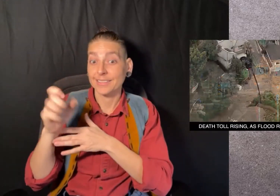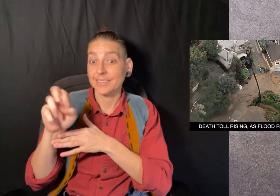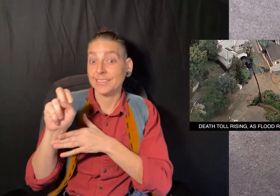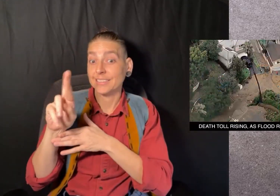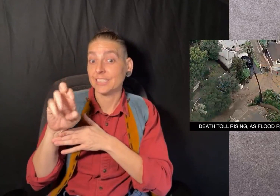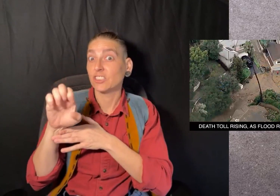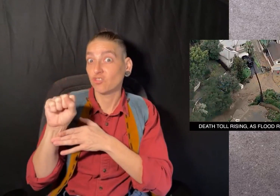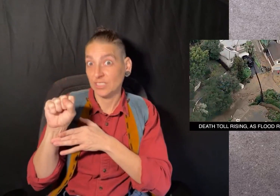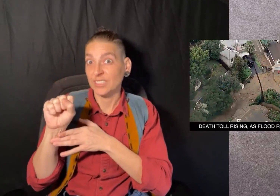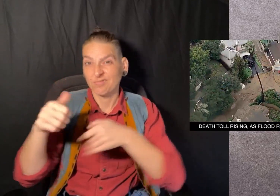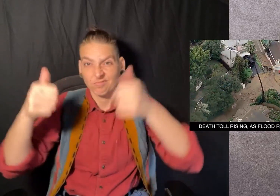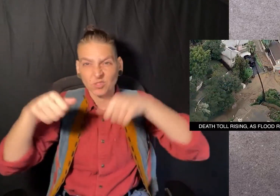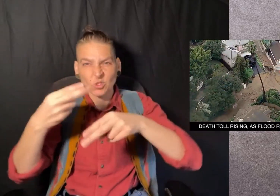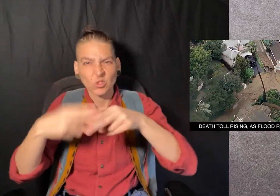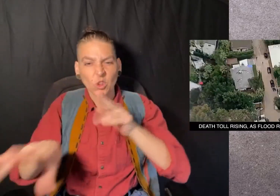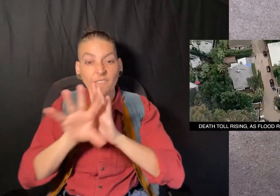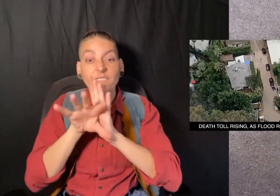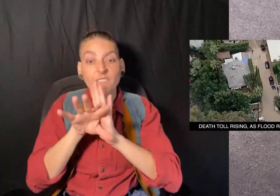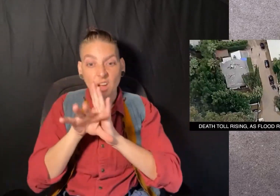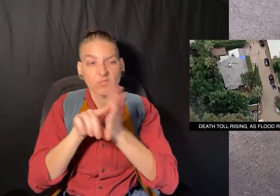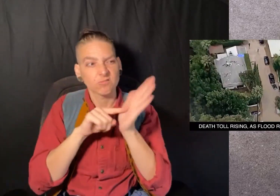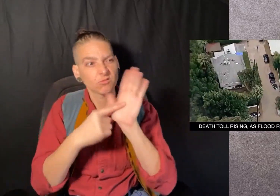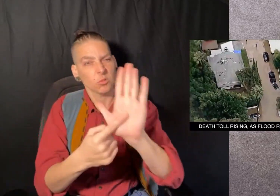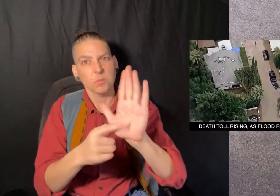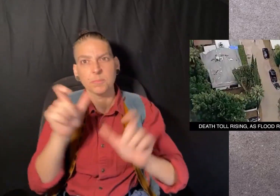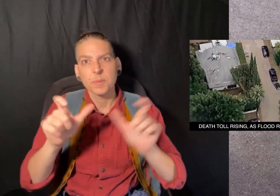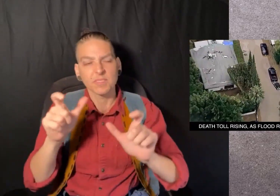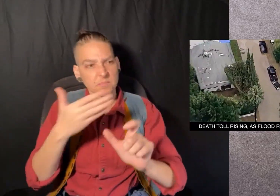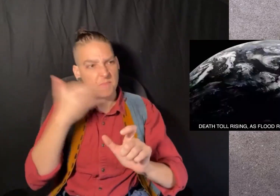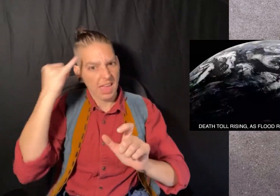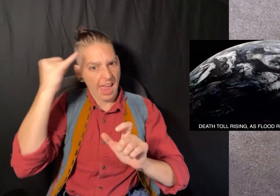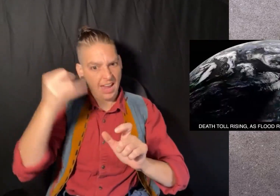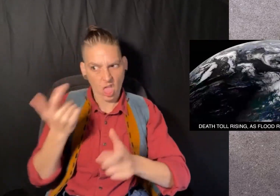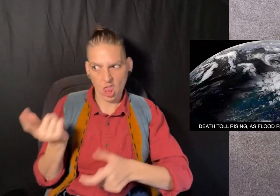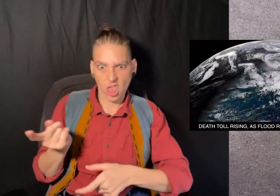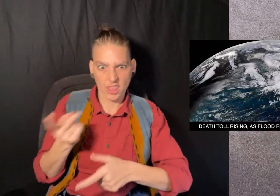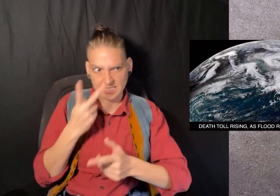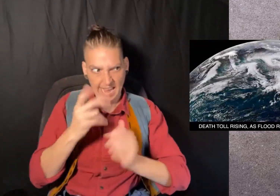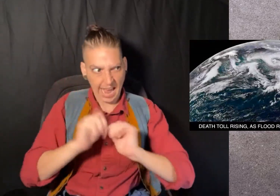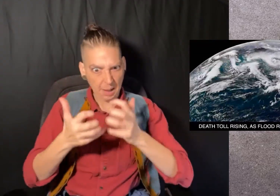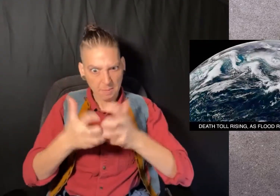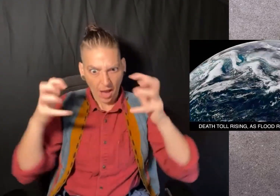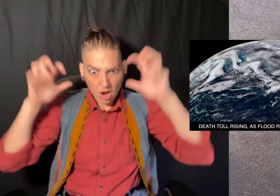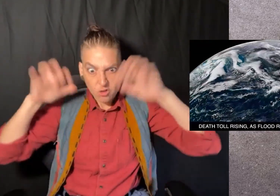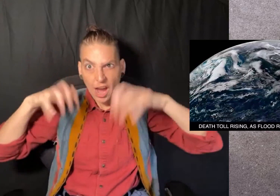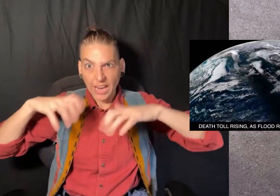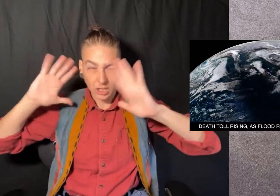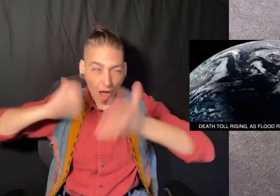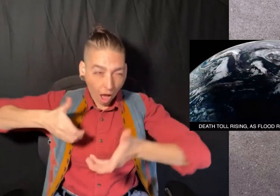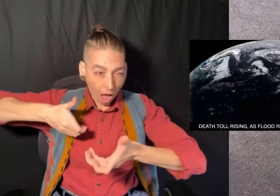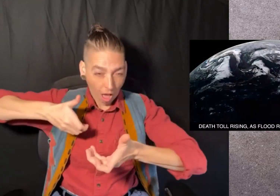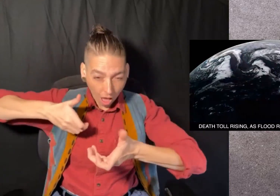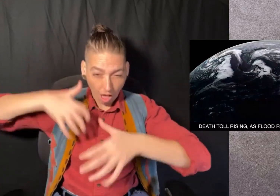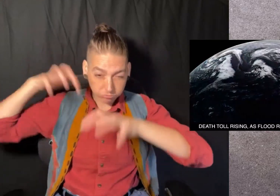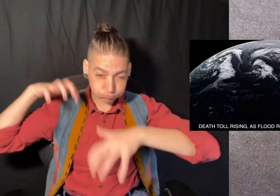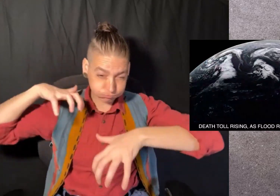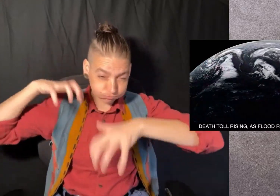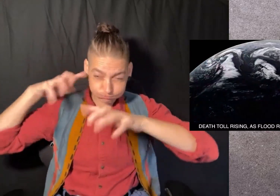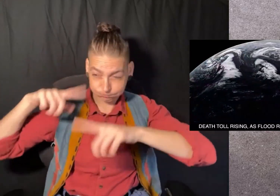Comedian Ellen DeGeneres posted this short video to give people a better understanding of just how much rain has fallen over the past